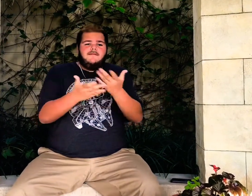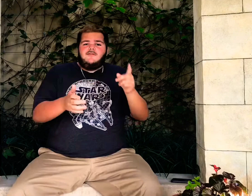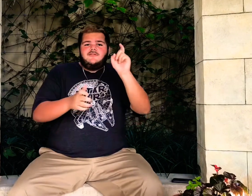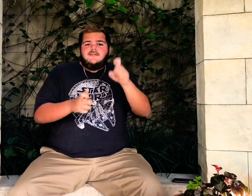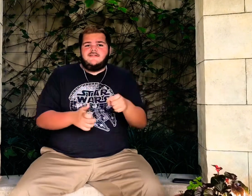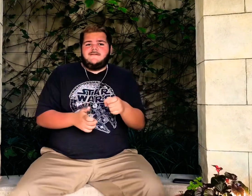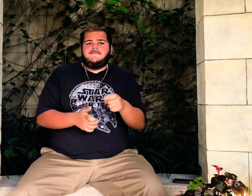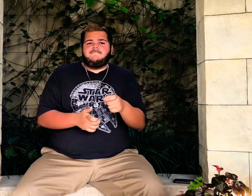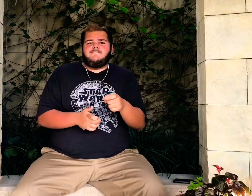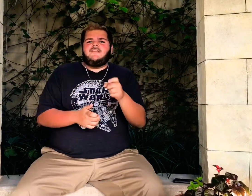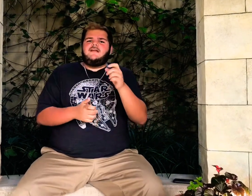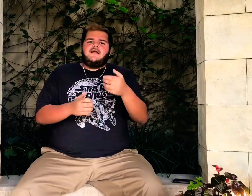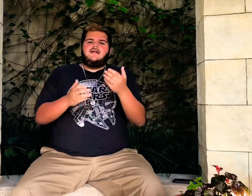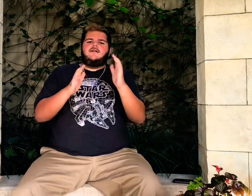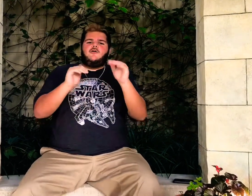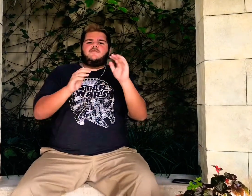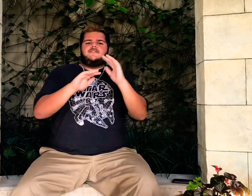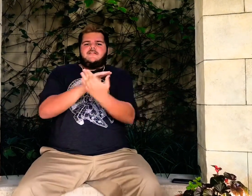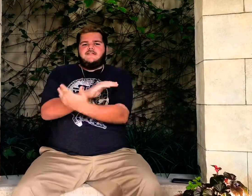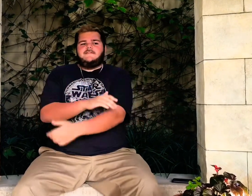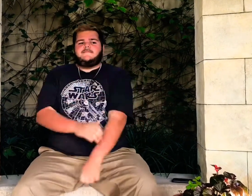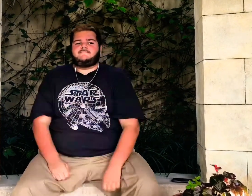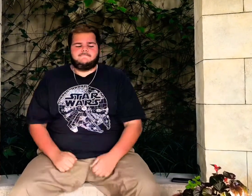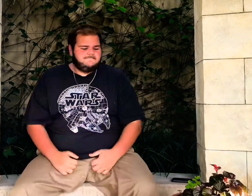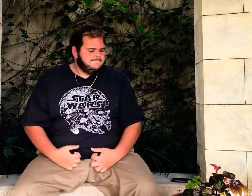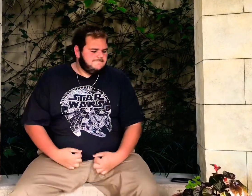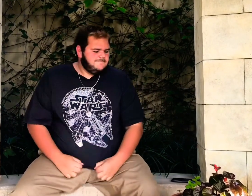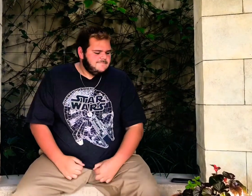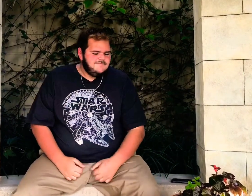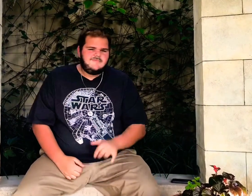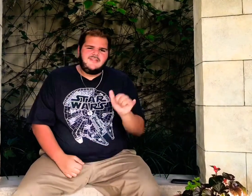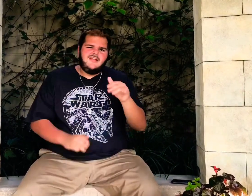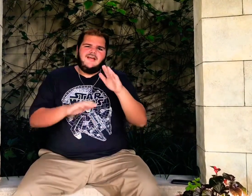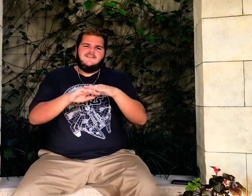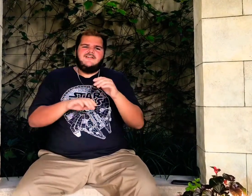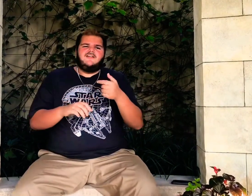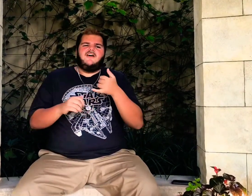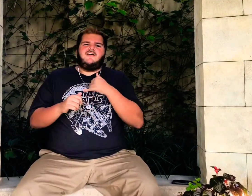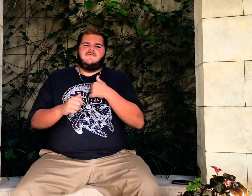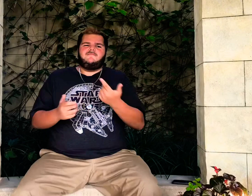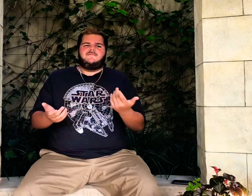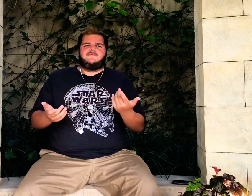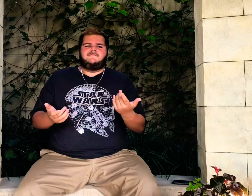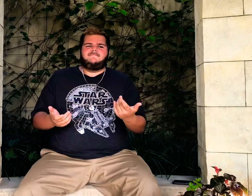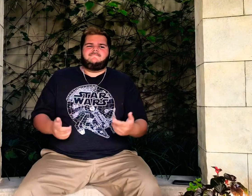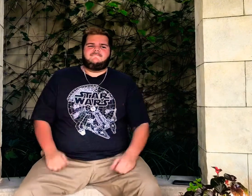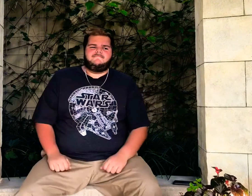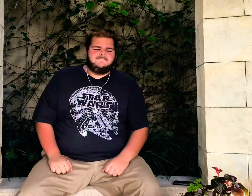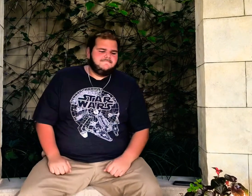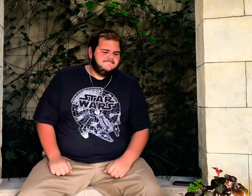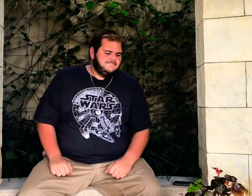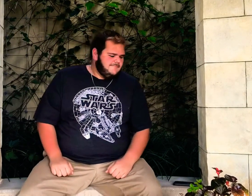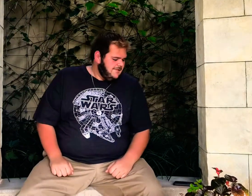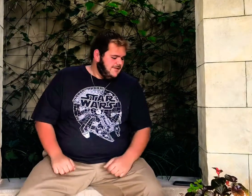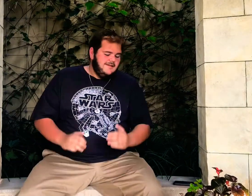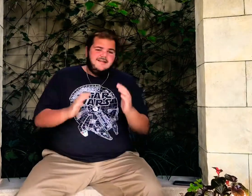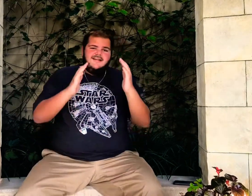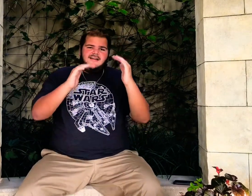need And then I hope he cheats Like you did on me And then I